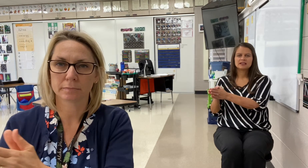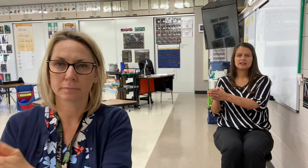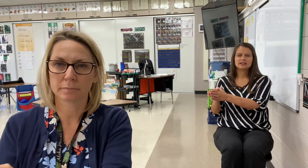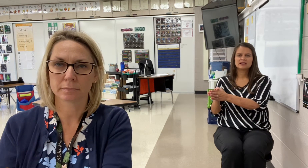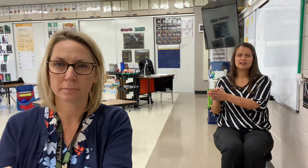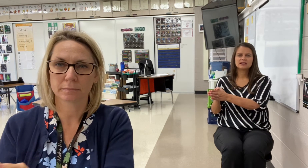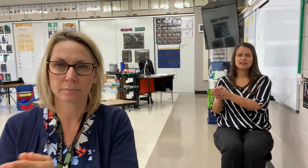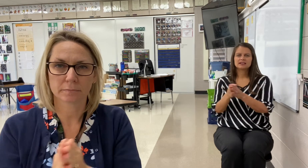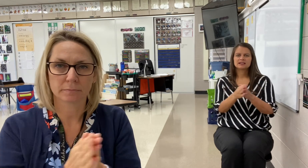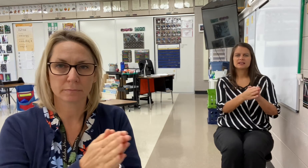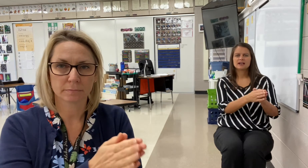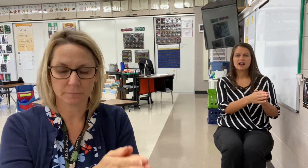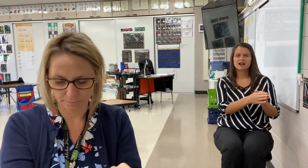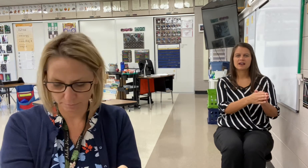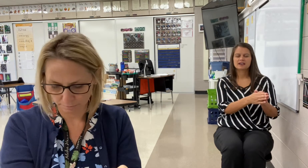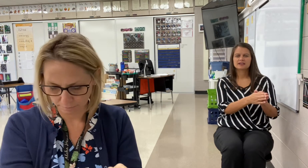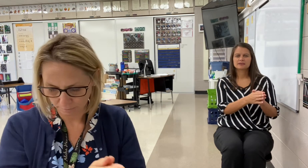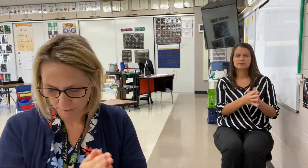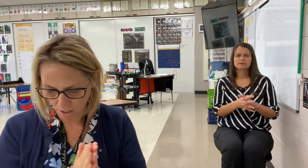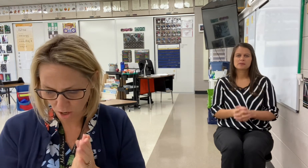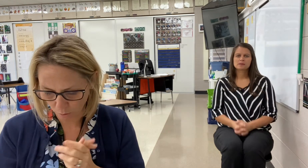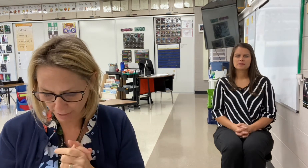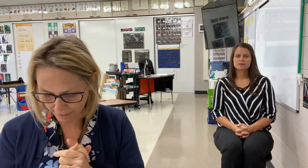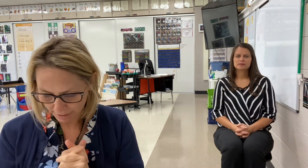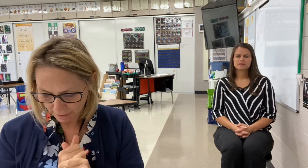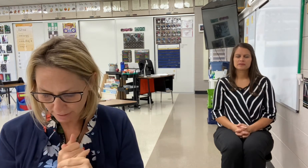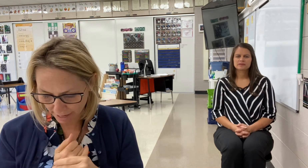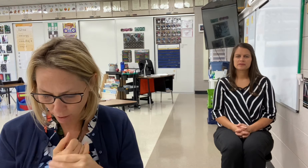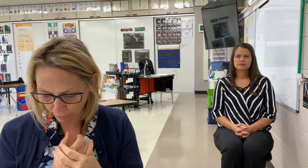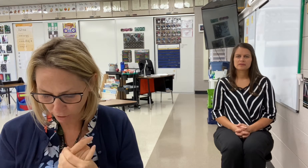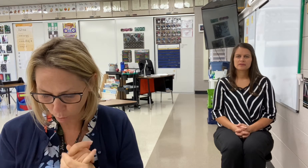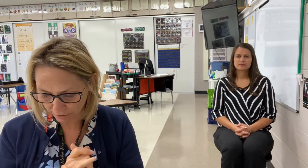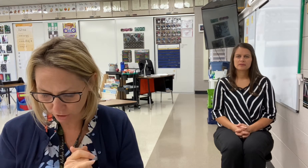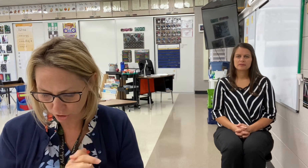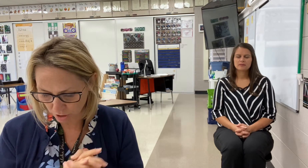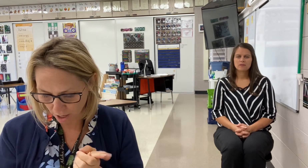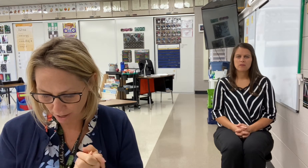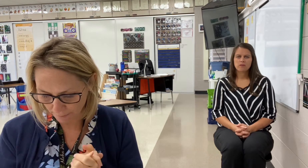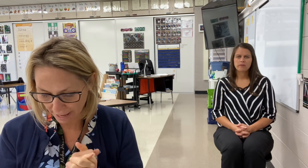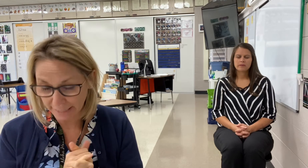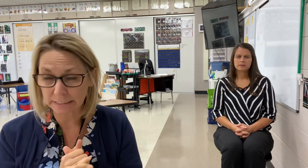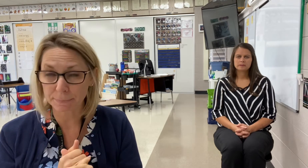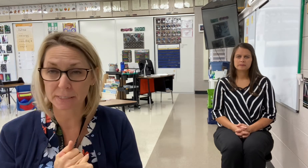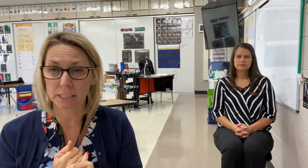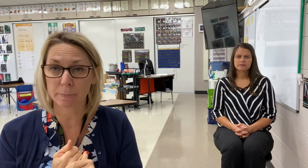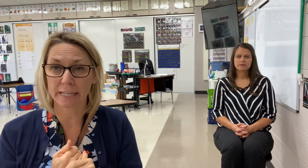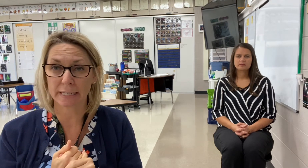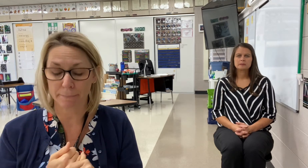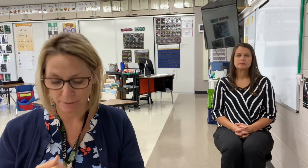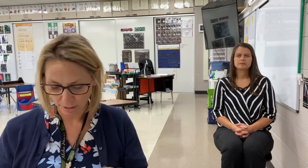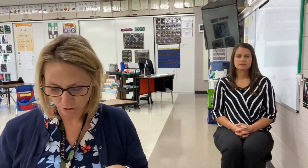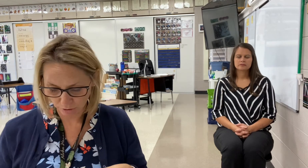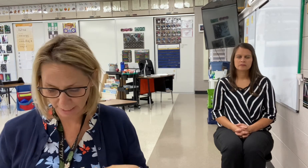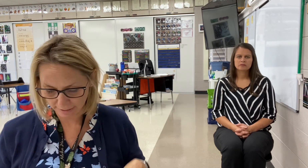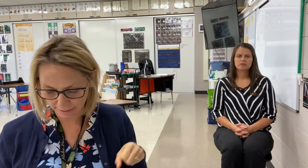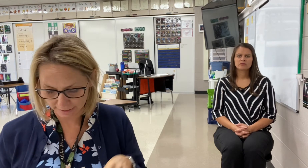Luck. Uck. All right. Now we are going to add something to the beginning. So the ending is